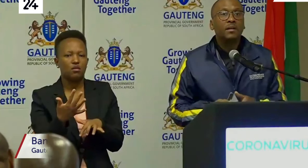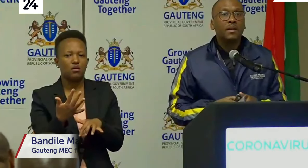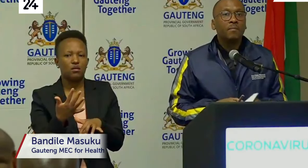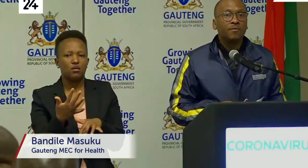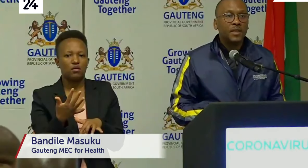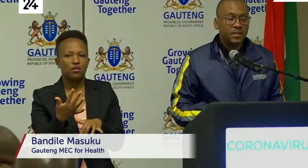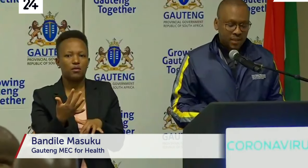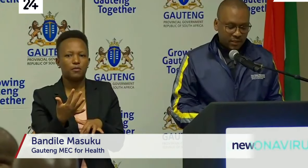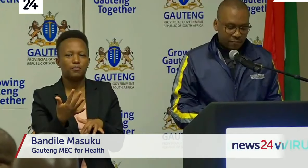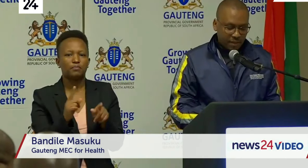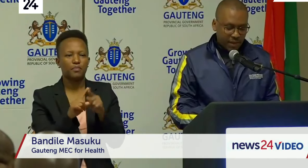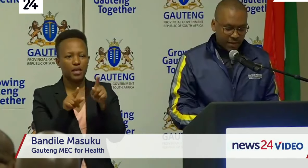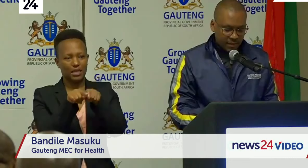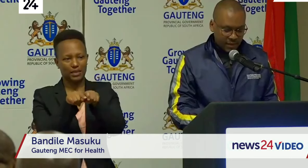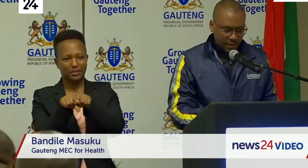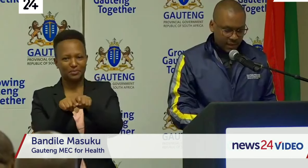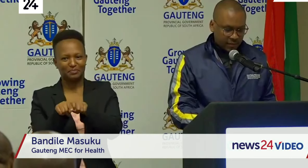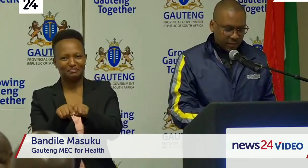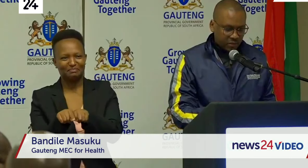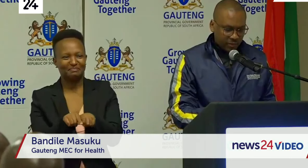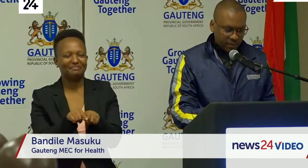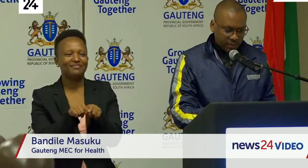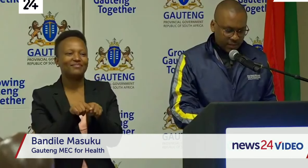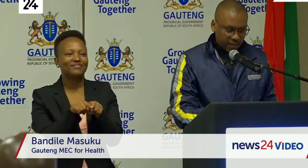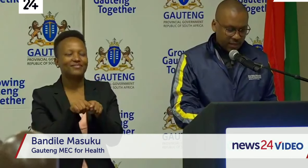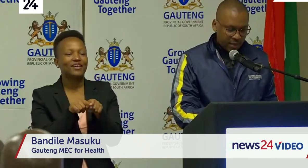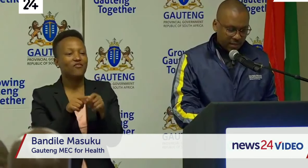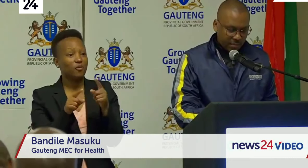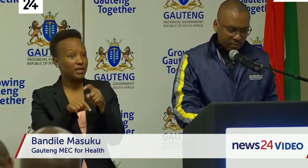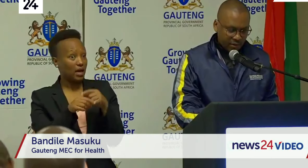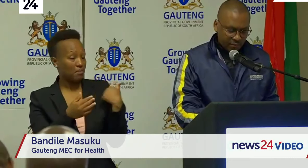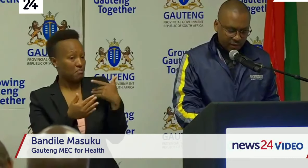of tests that have been done since we started